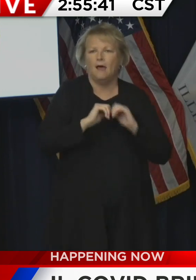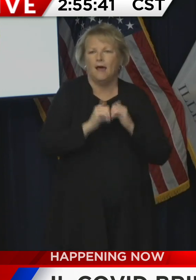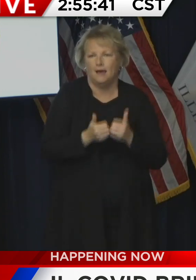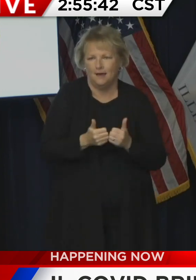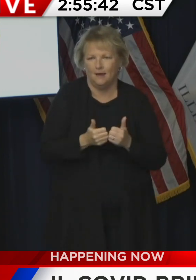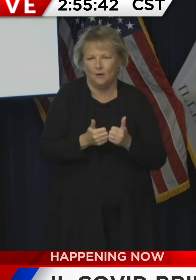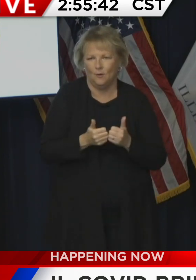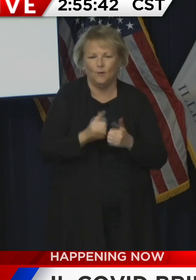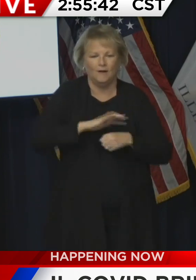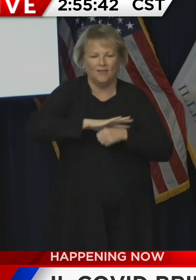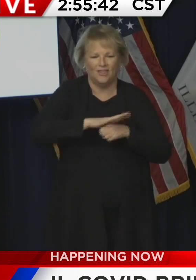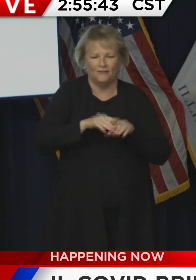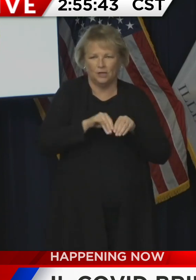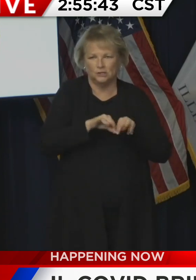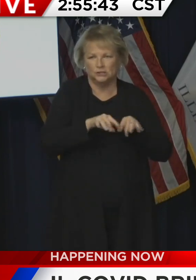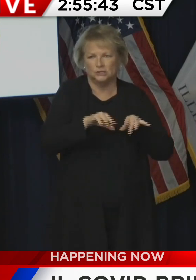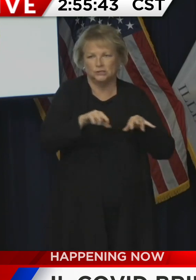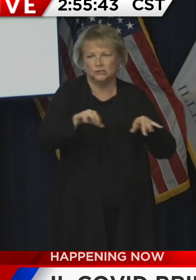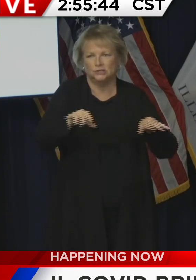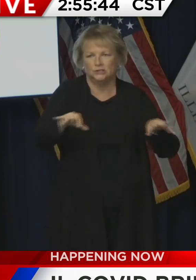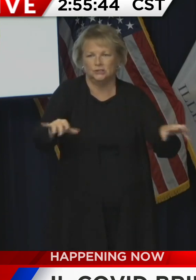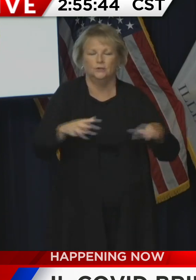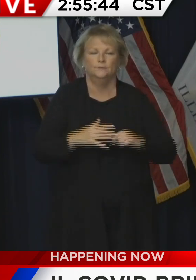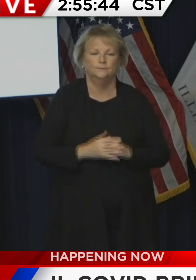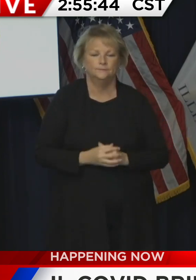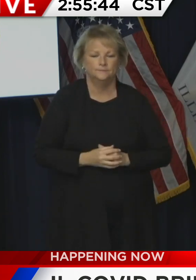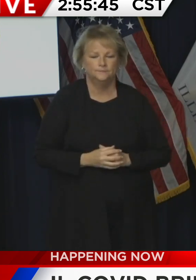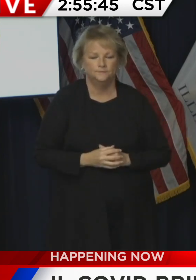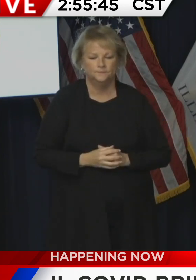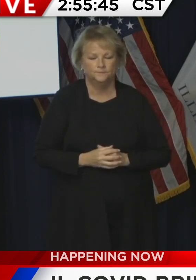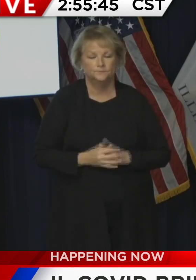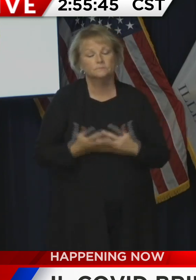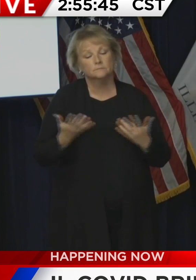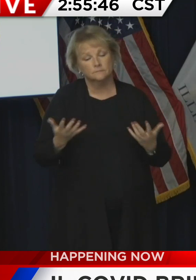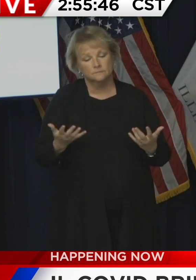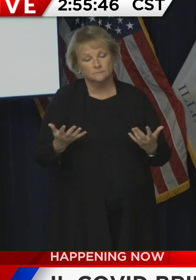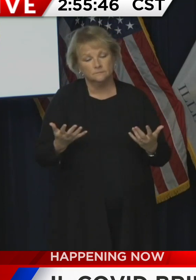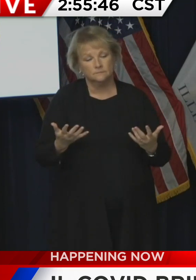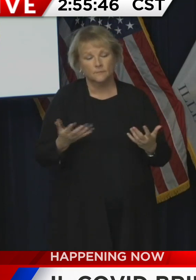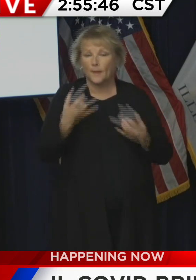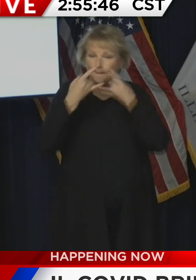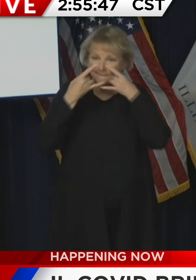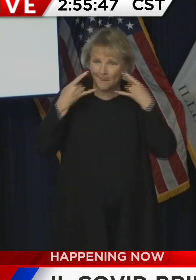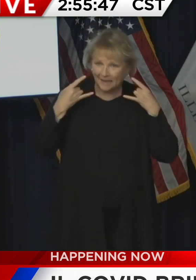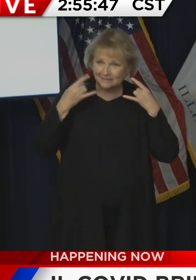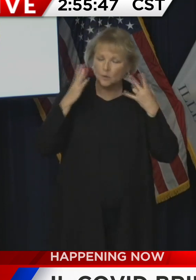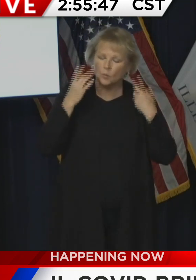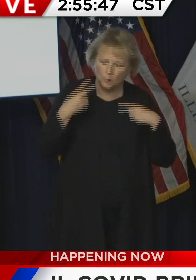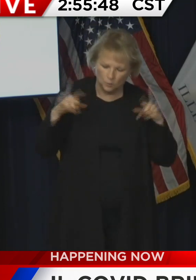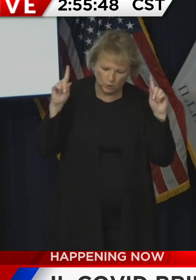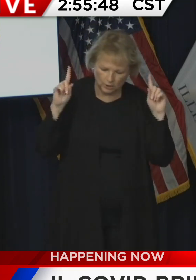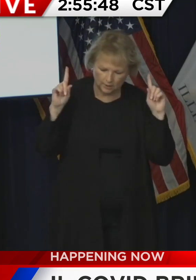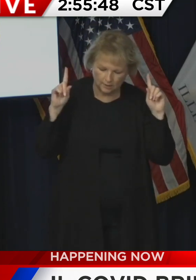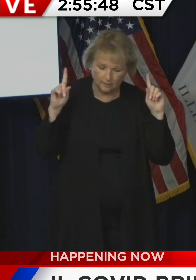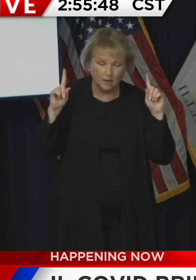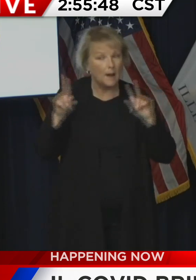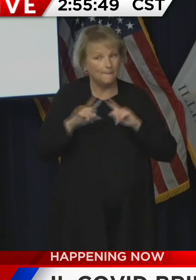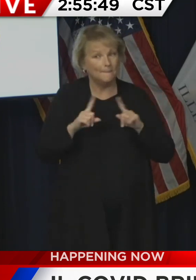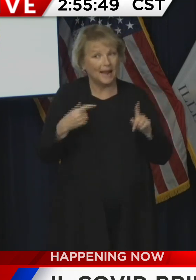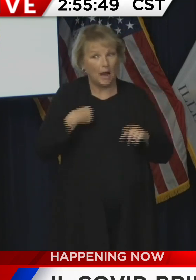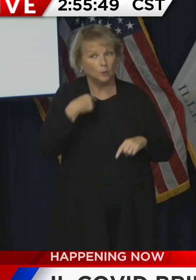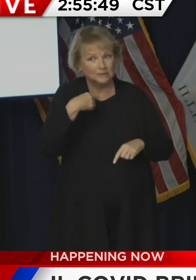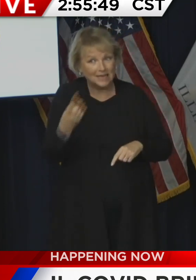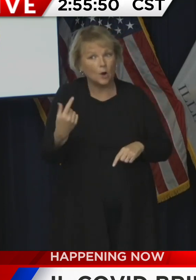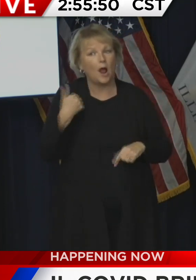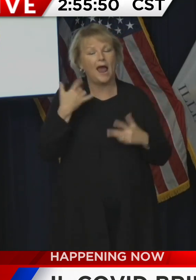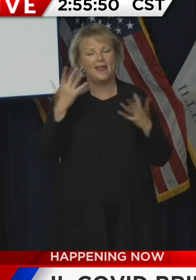in this, in which this virus transmits. So, I mean, this is... Masks work. Masks work. But I can tell you, because I